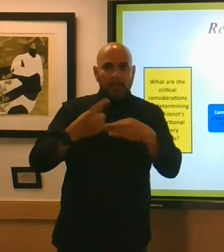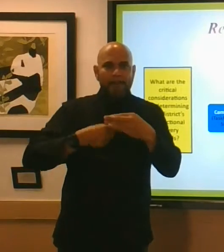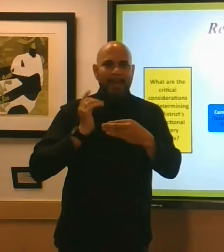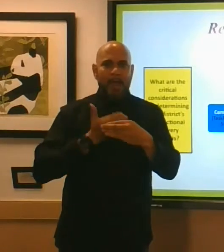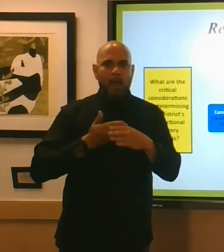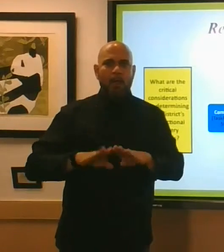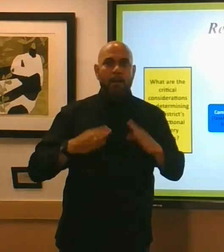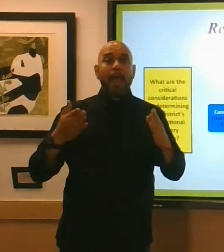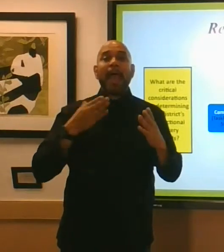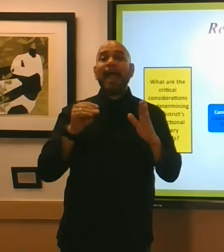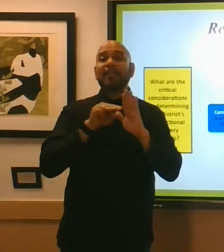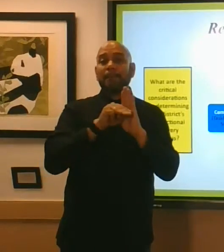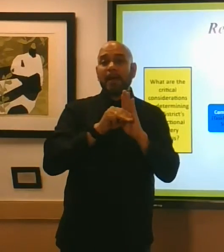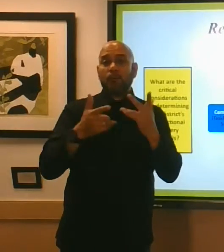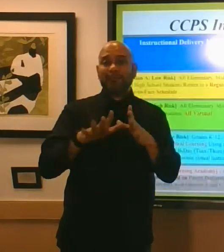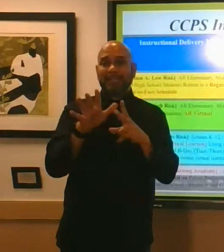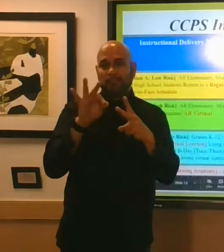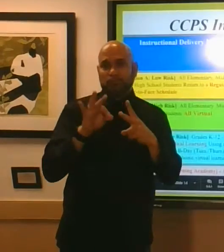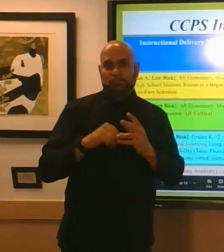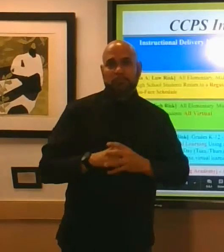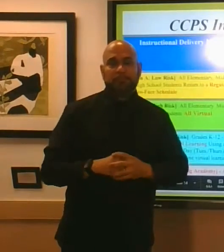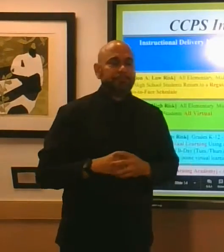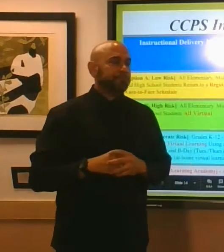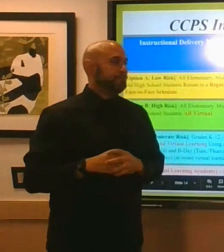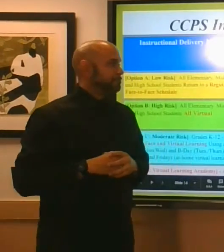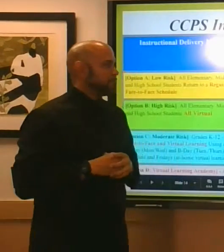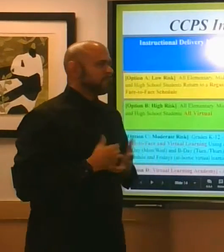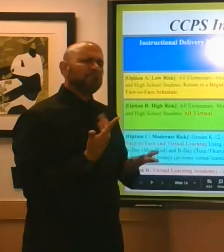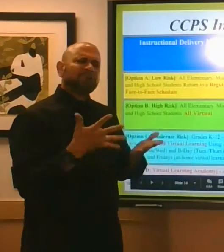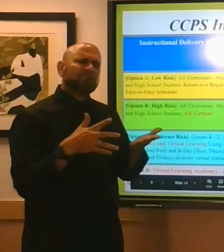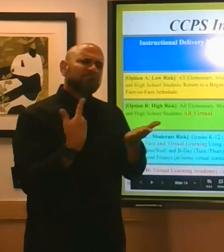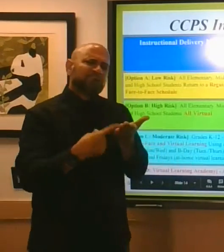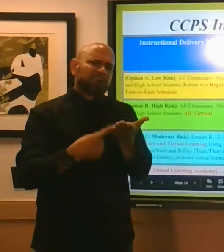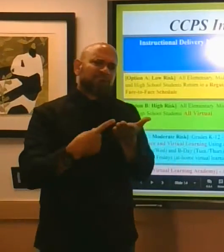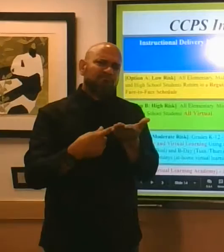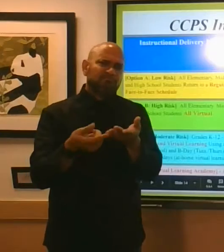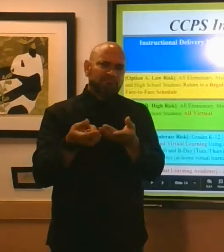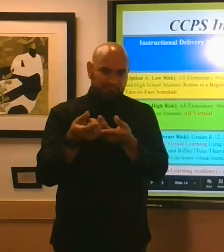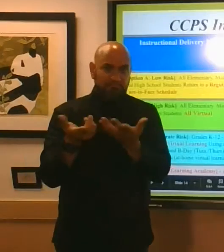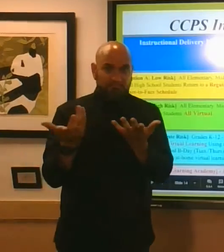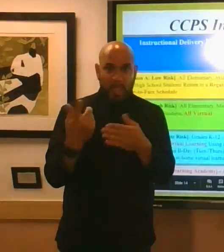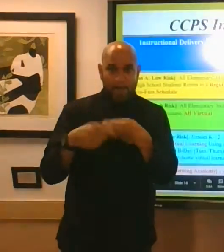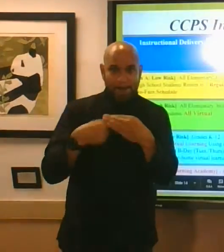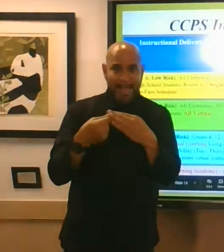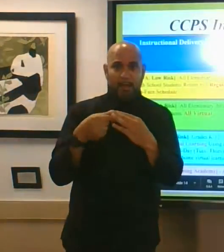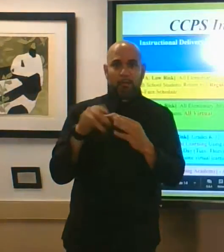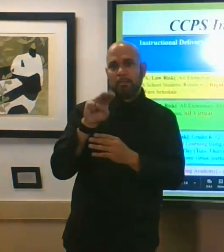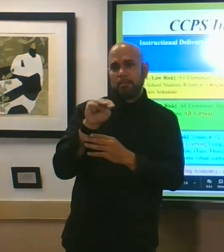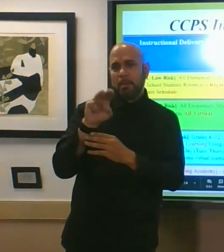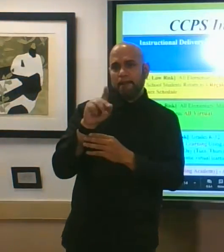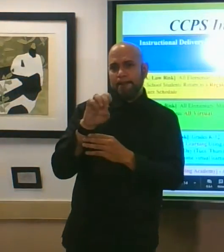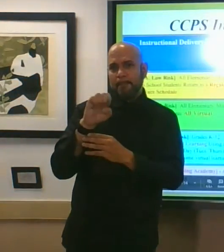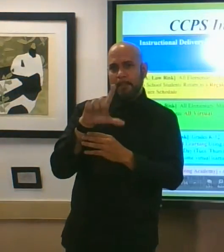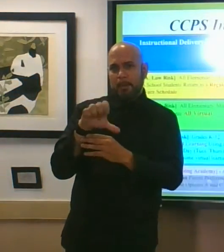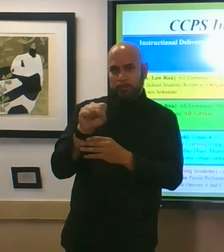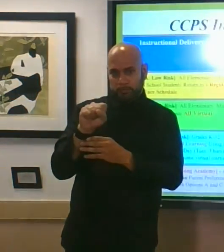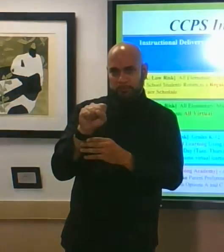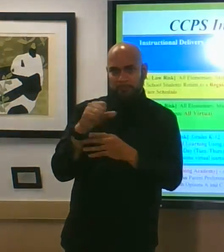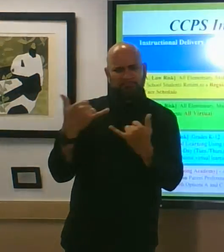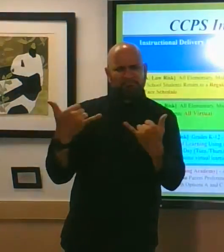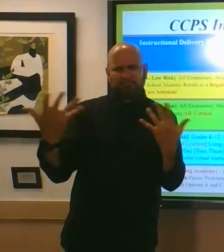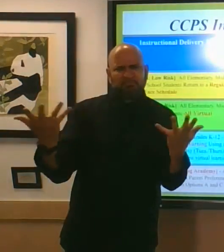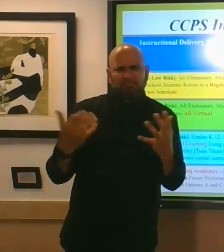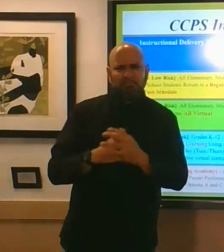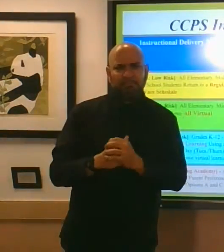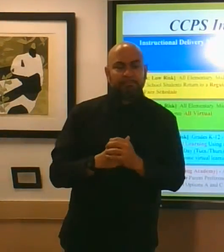and the models that we have selected so let's talk very quickly about the models very quickly about the models